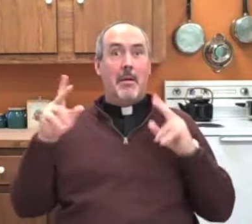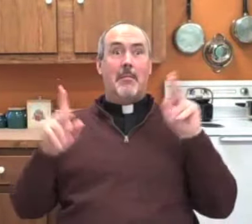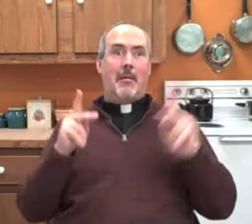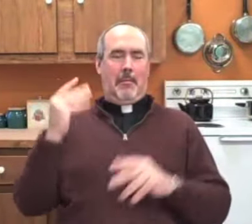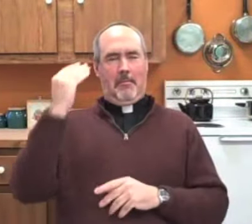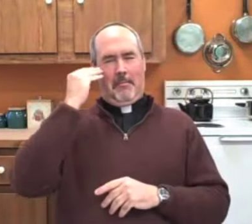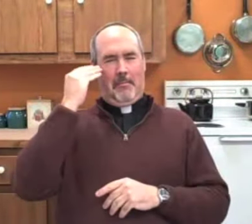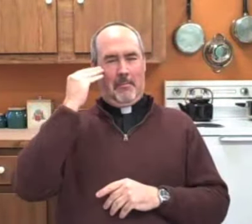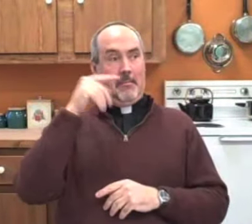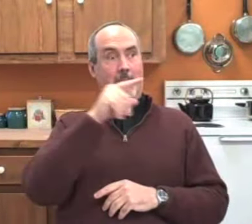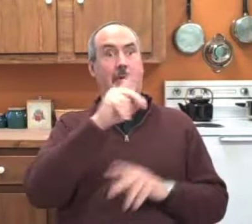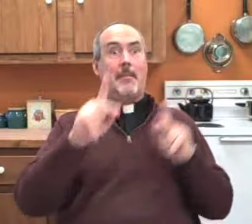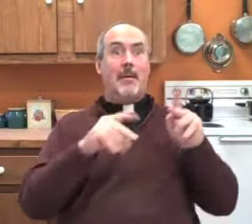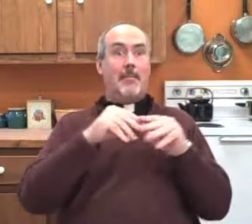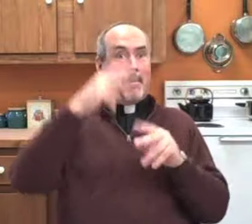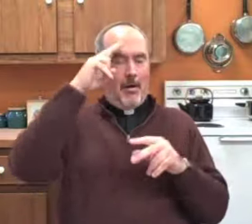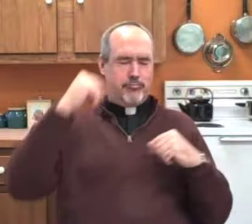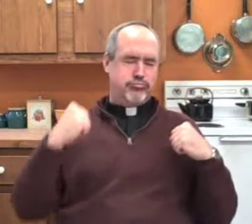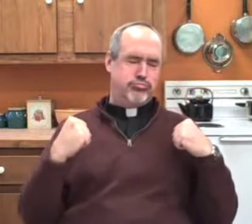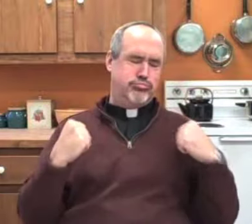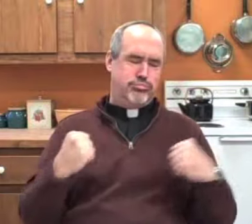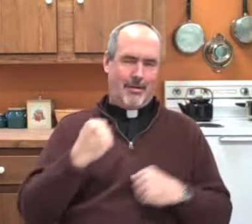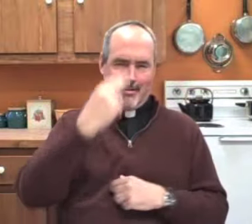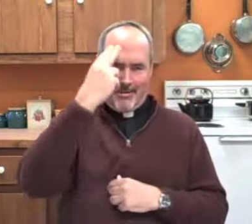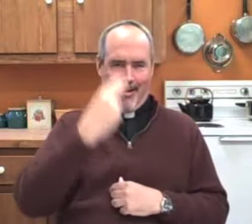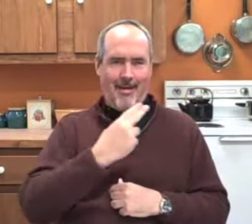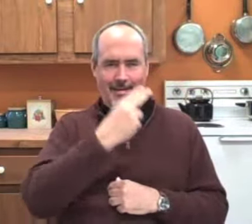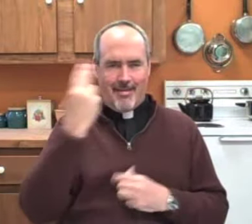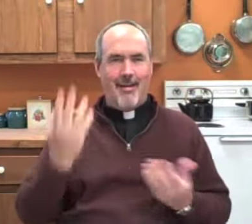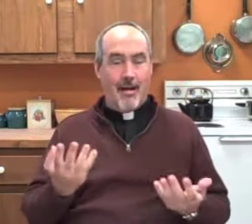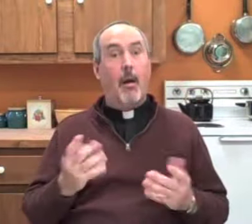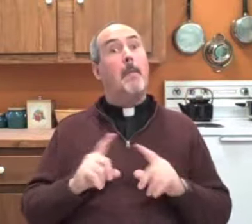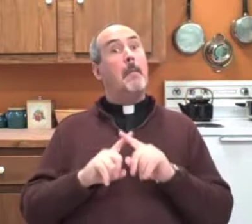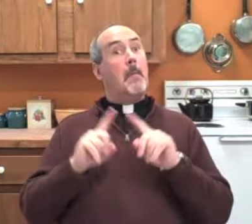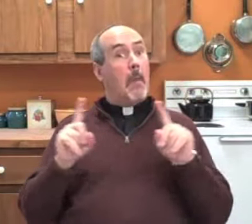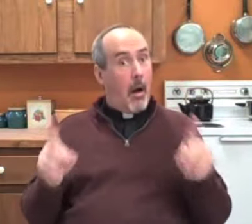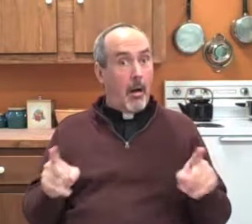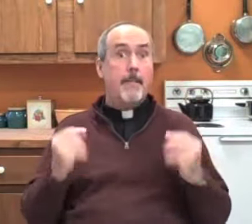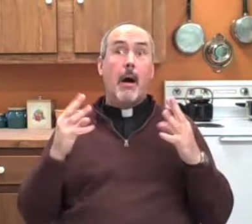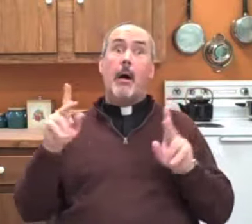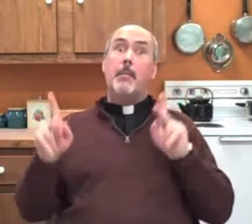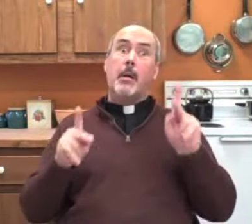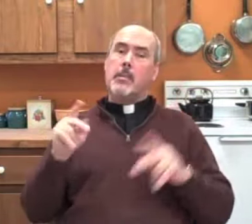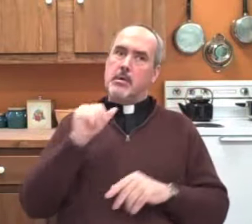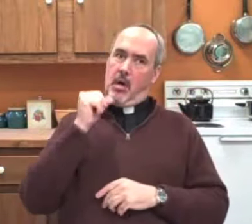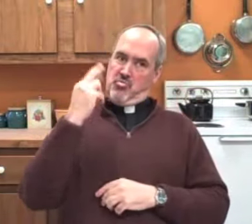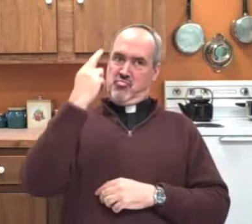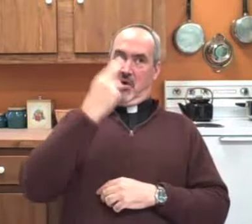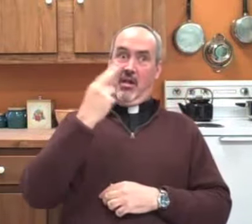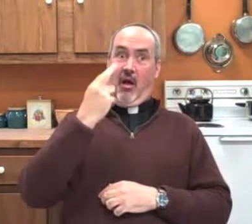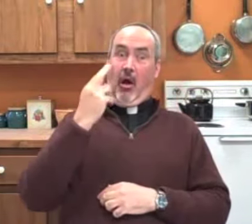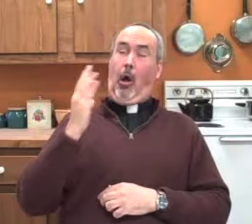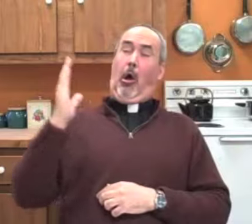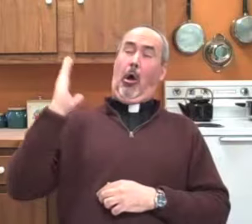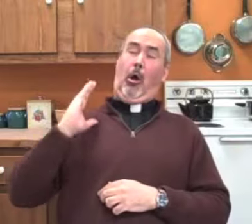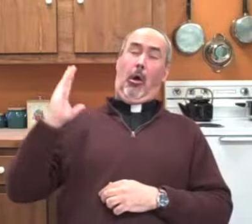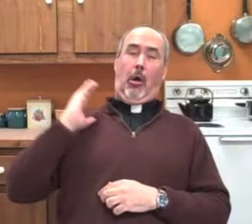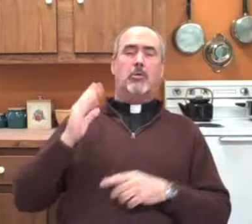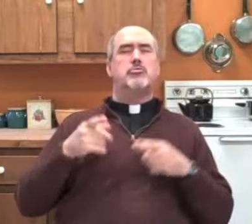Mexico has a lot of faithful Catholics. However, what some people may